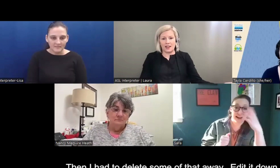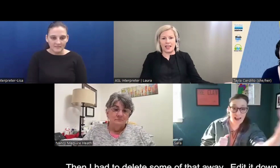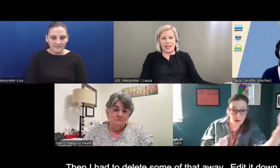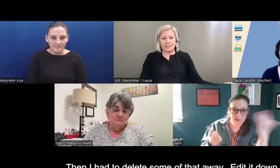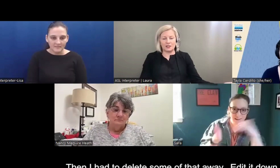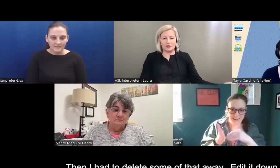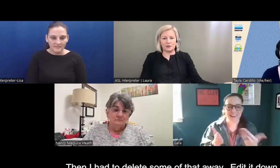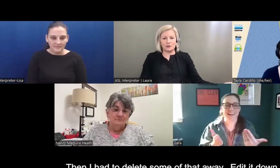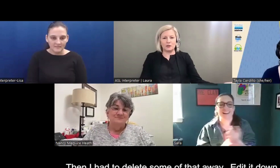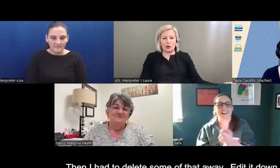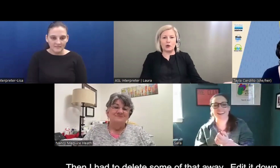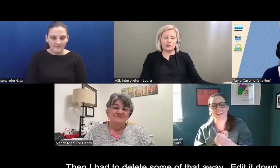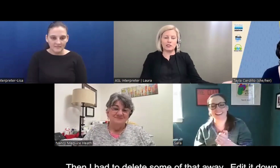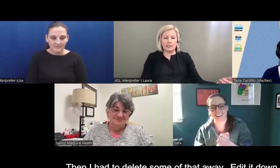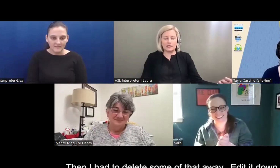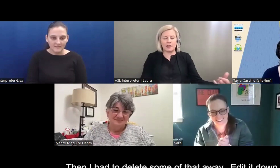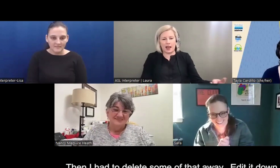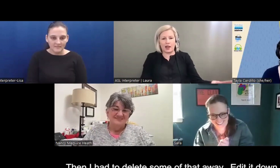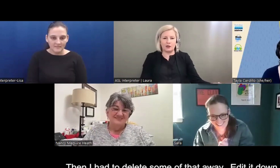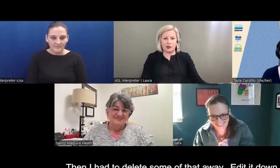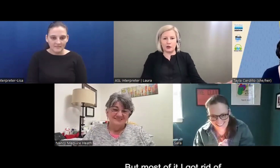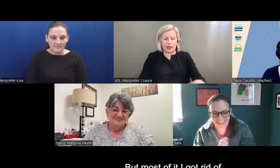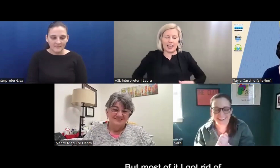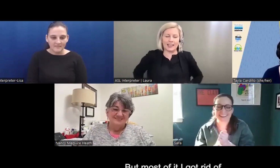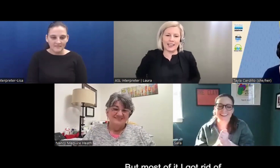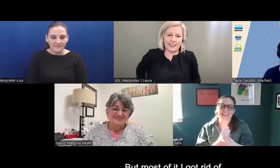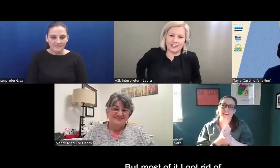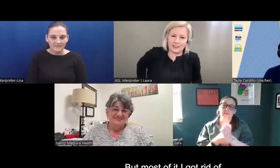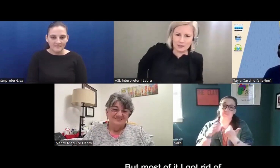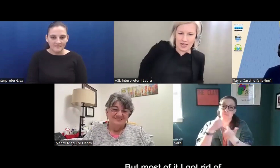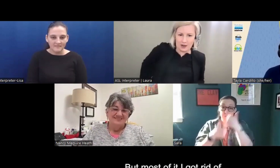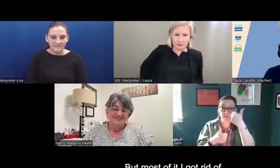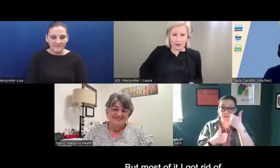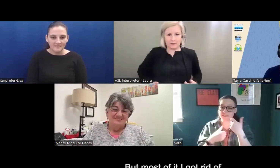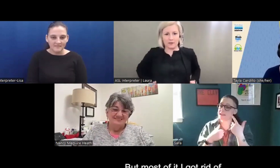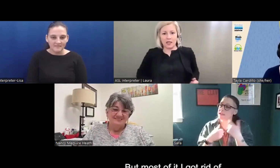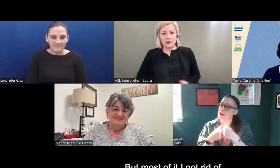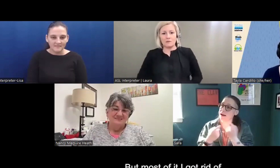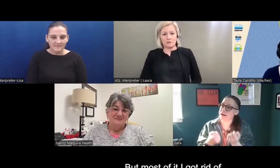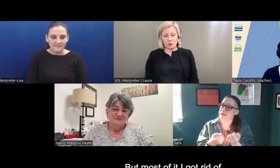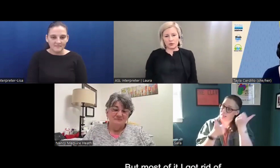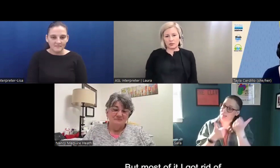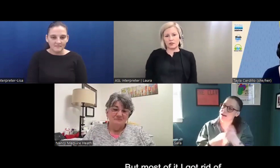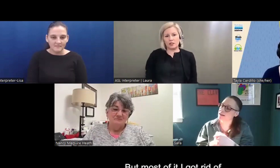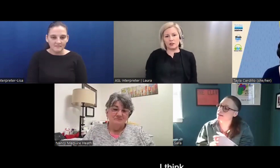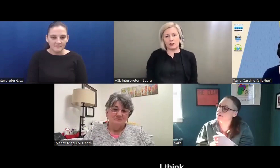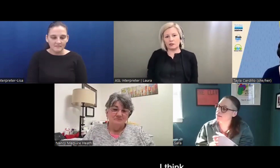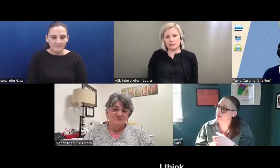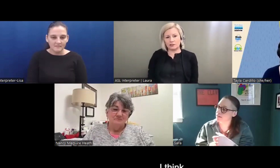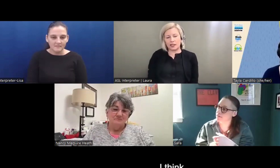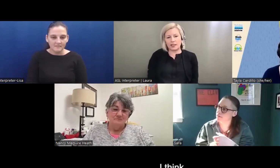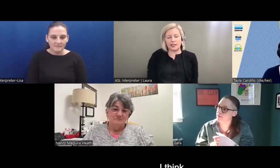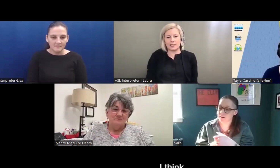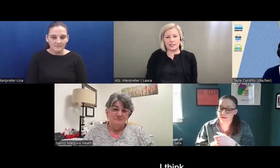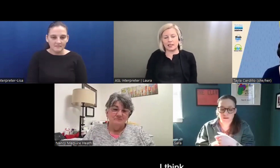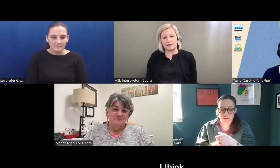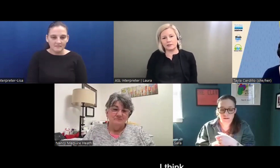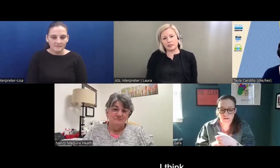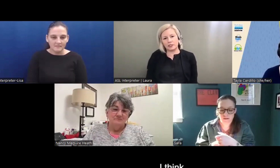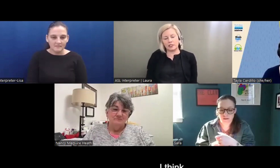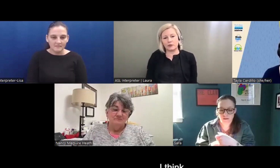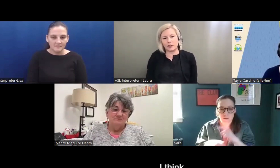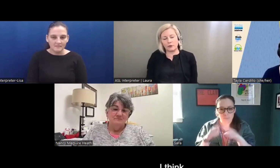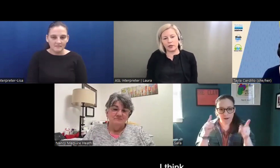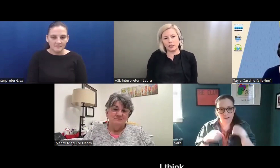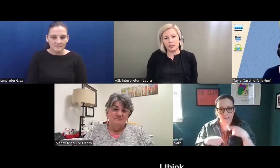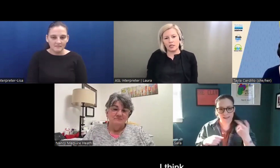And then I had to, you know, delete some of that out, you know, and kind of edit it down. But most of it, you know, I think I did kind of